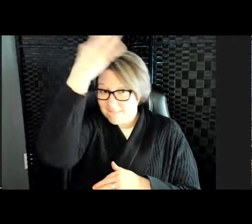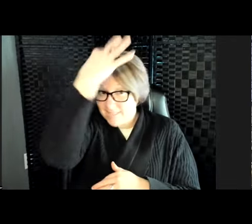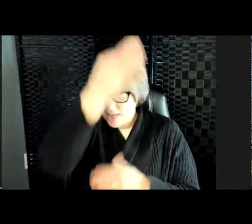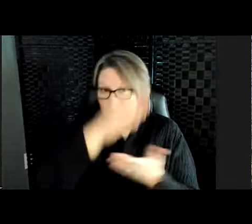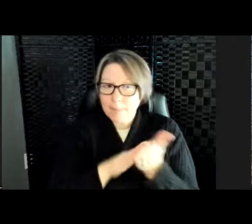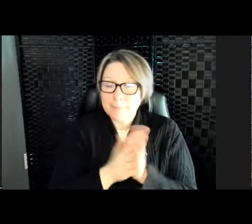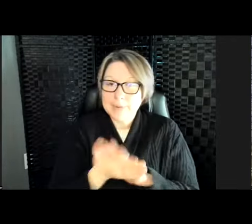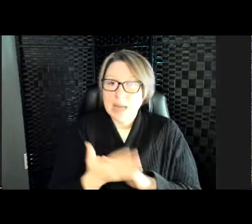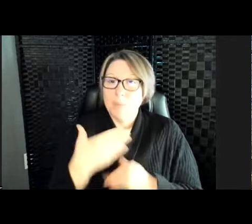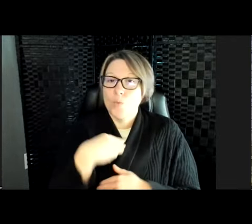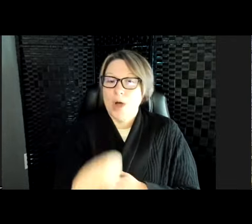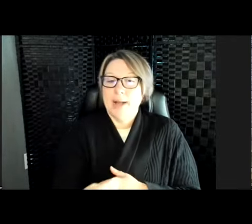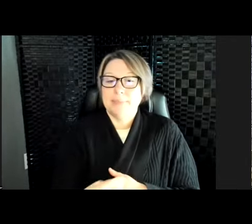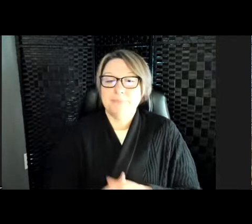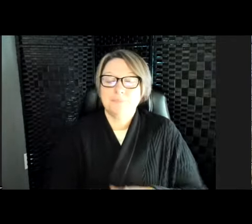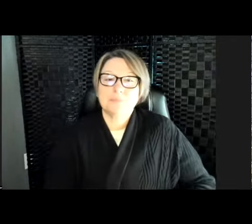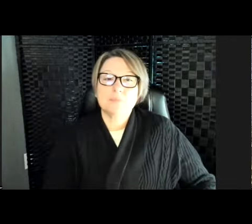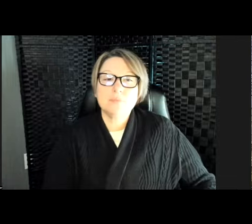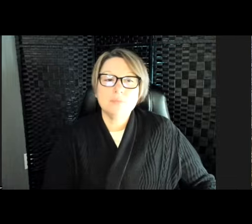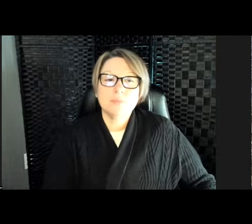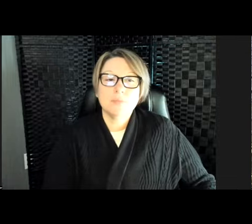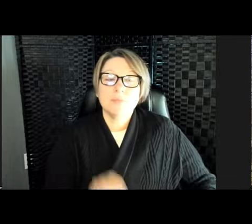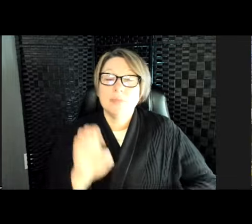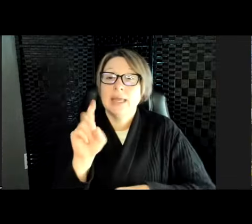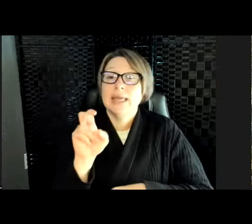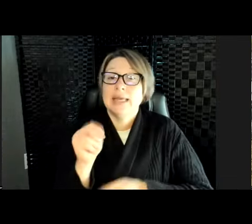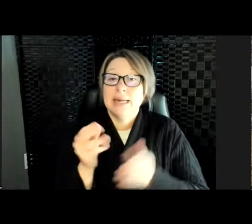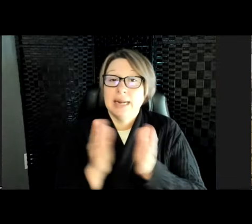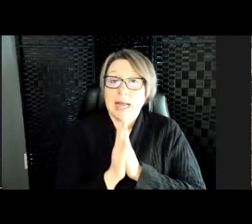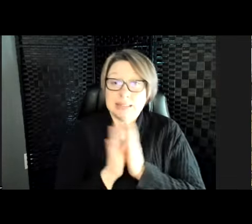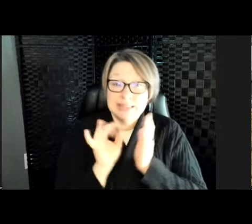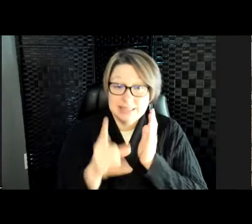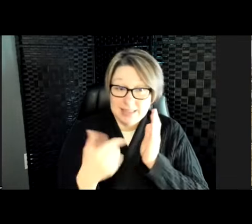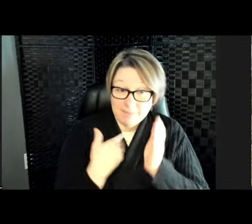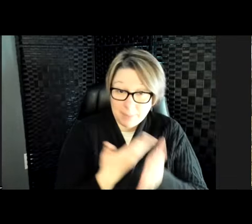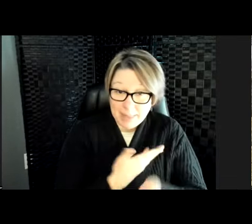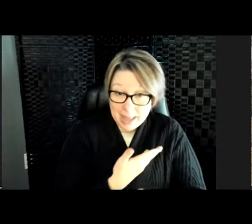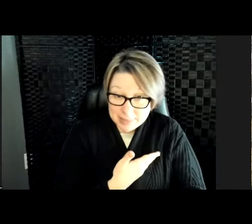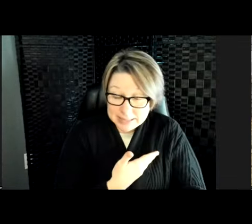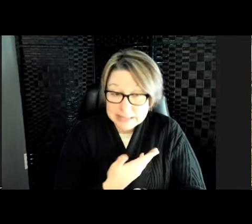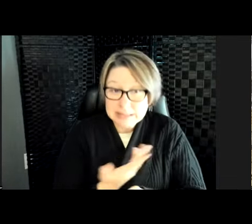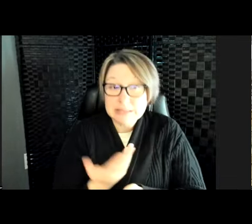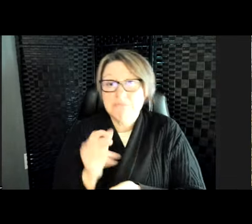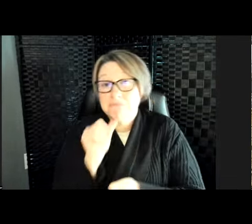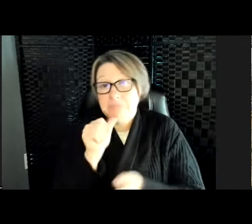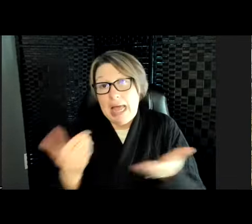And Eden asked, did they have babies? Well, they did not have babies here, because these are just